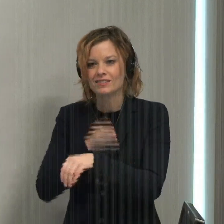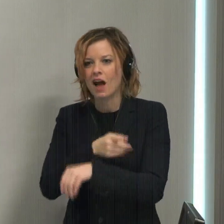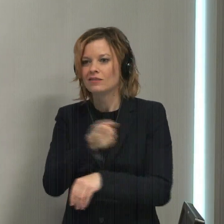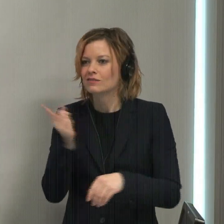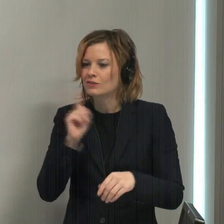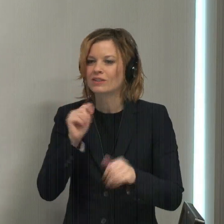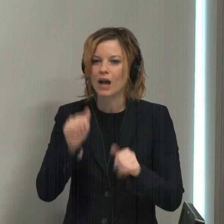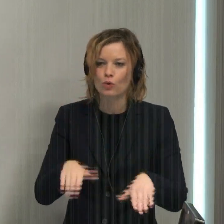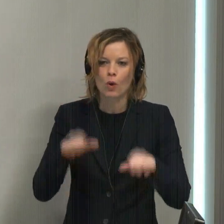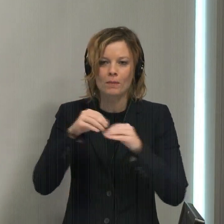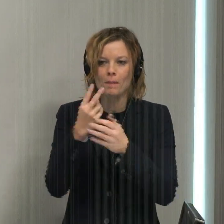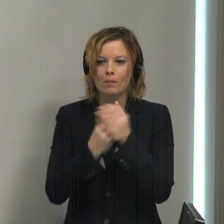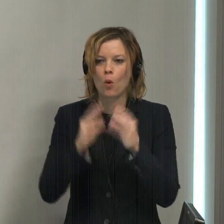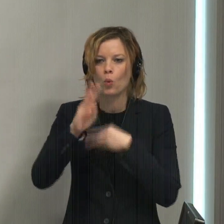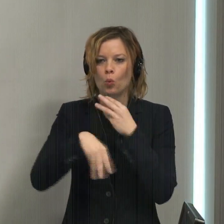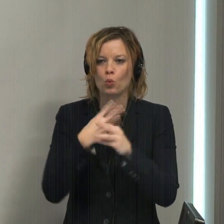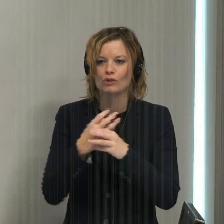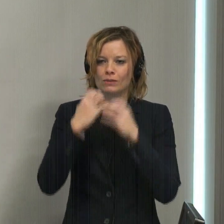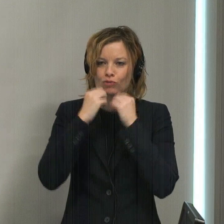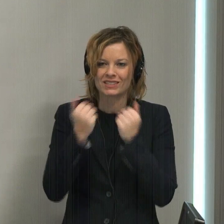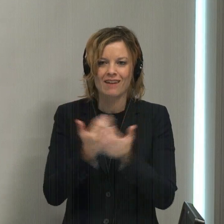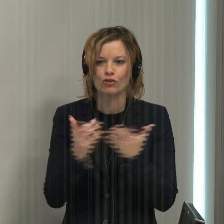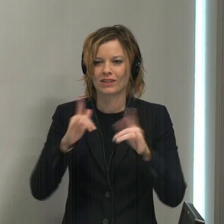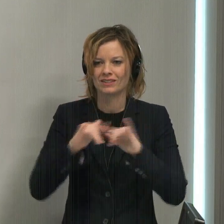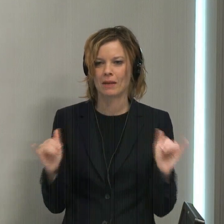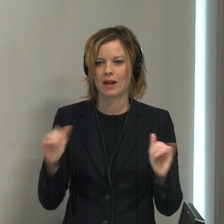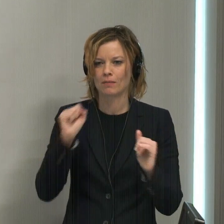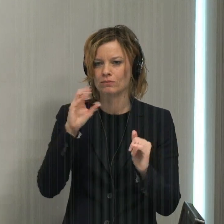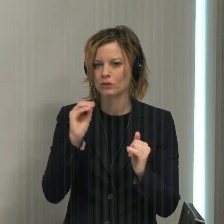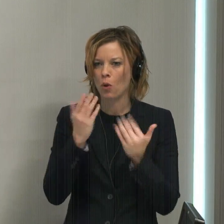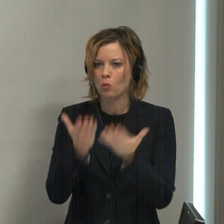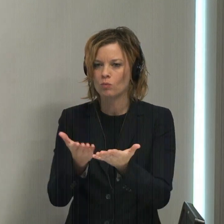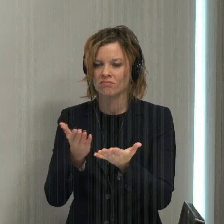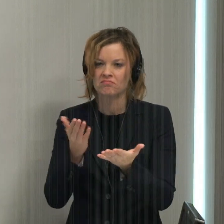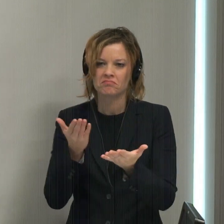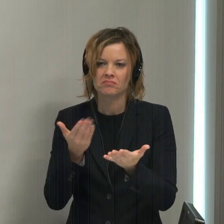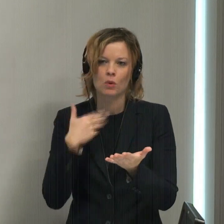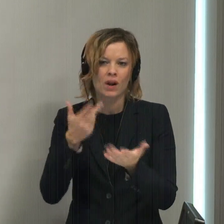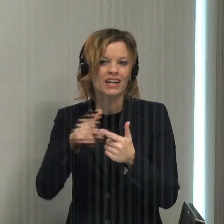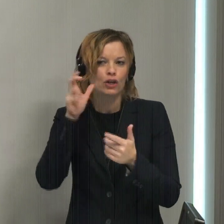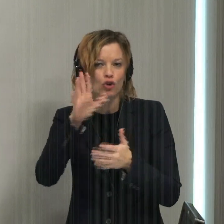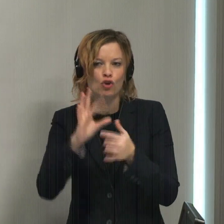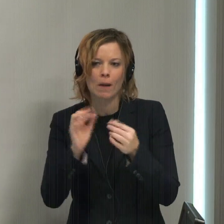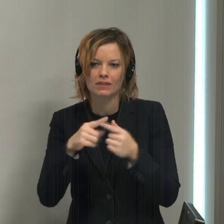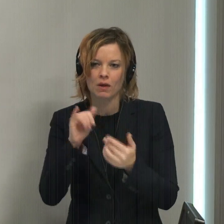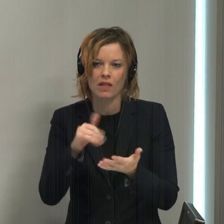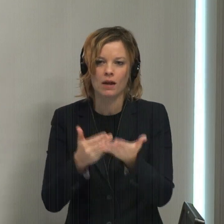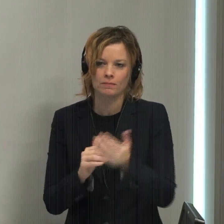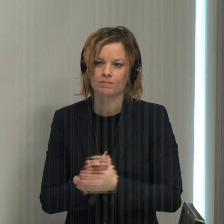up kind of in both worlds and embracing everything at the same time. So I'd just like to hear her comments on that.